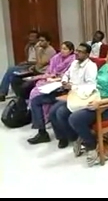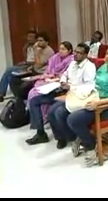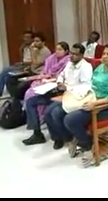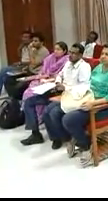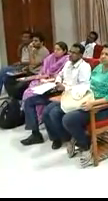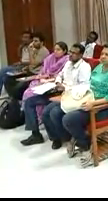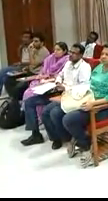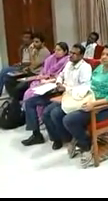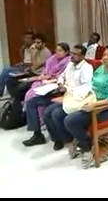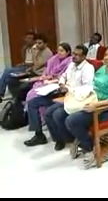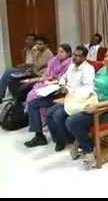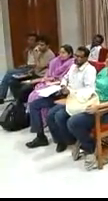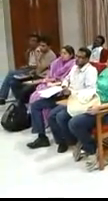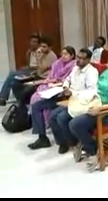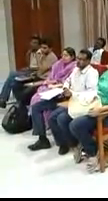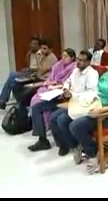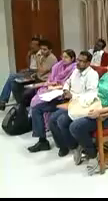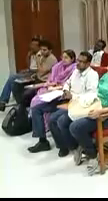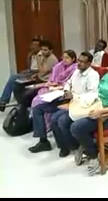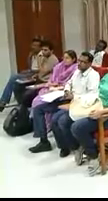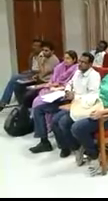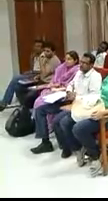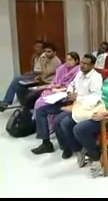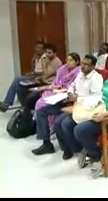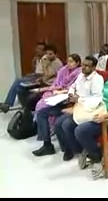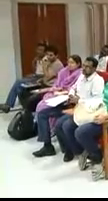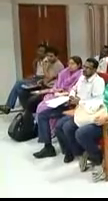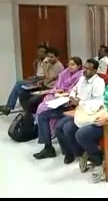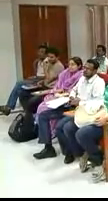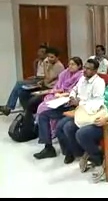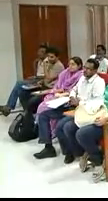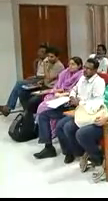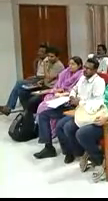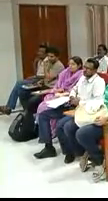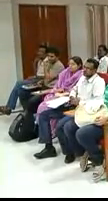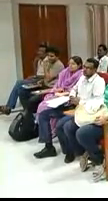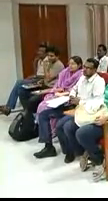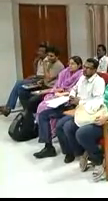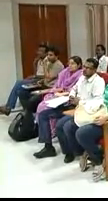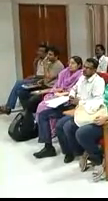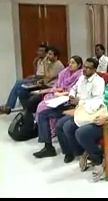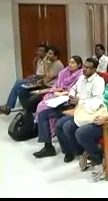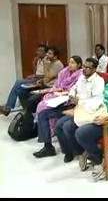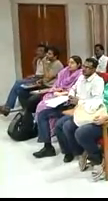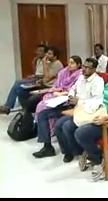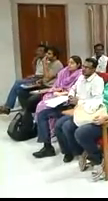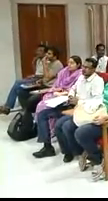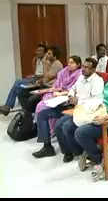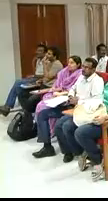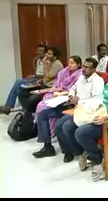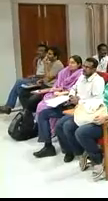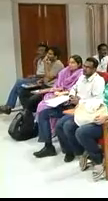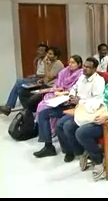that is Rajshekar Reddy's own town.